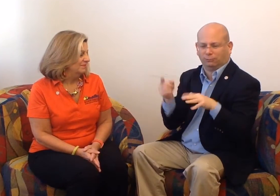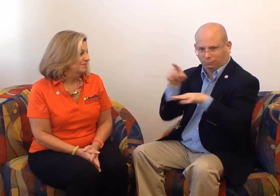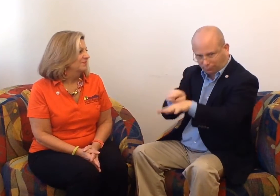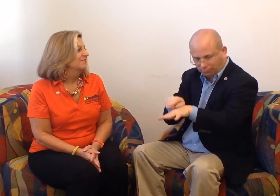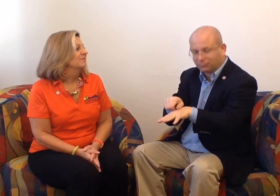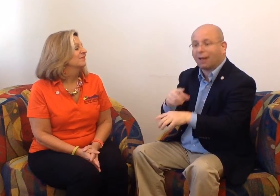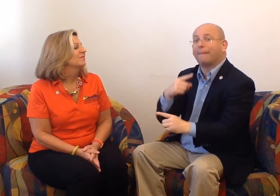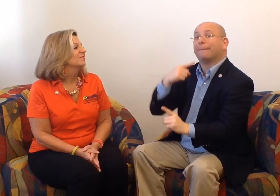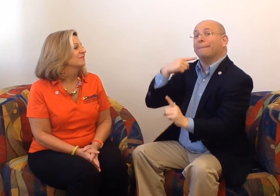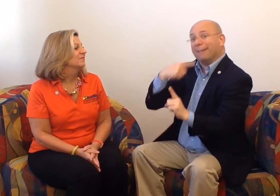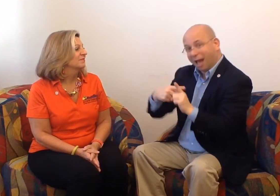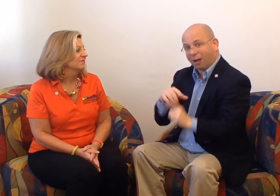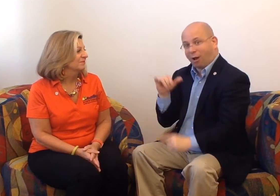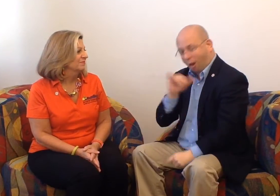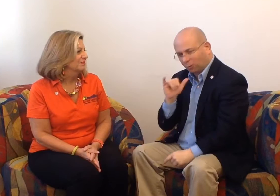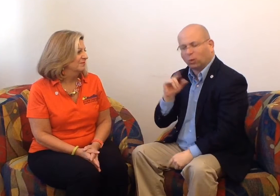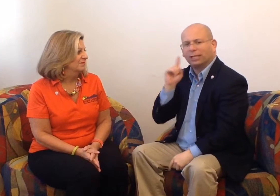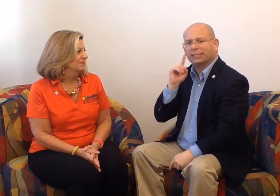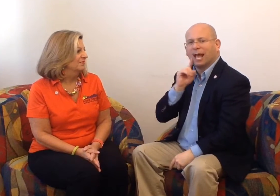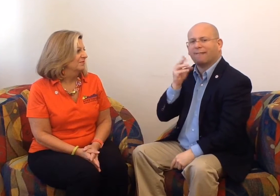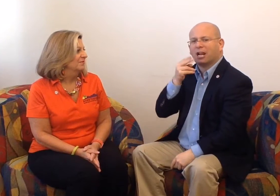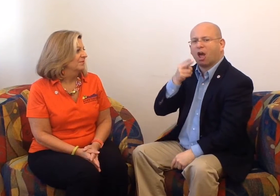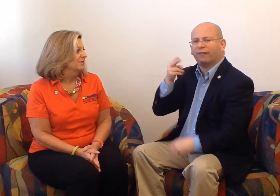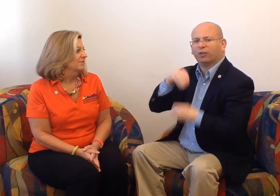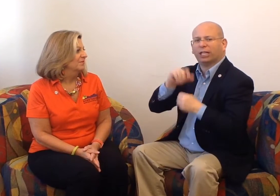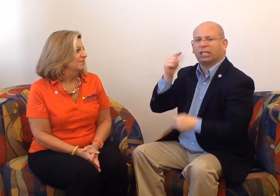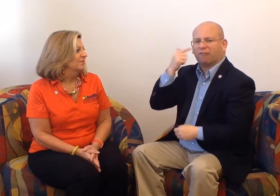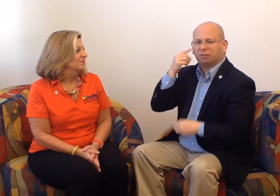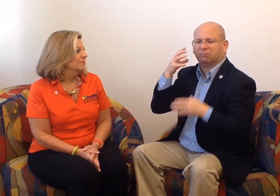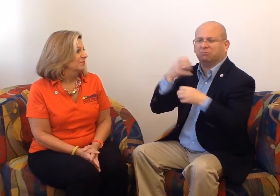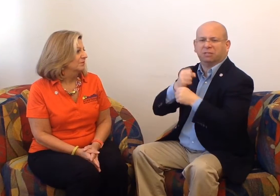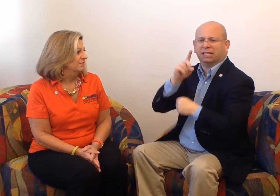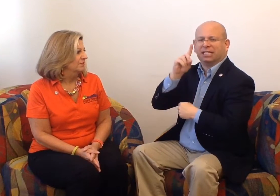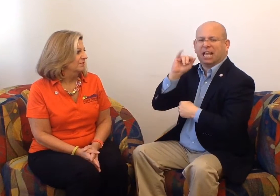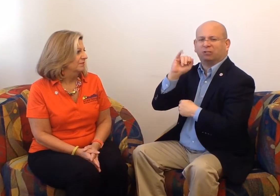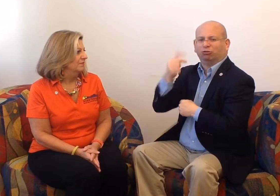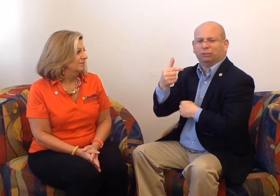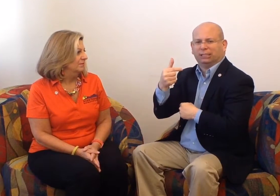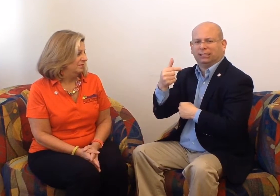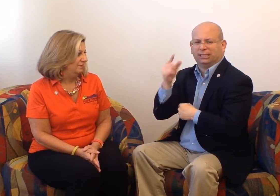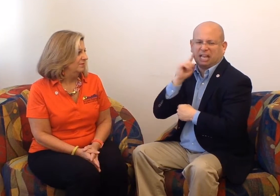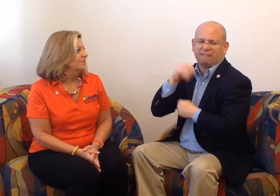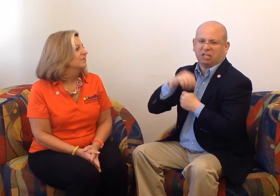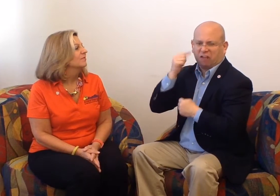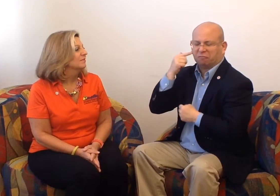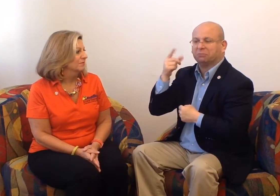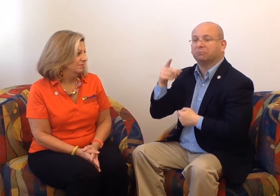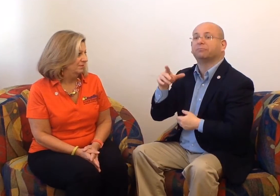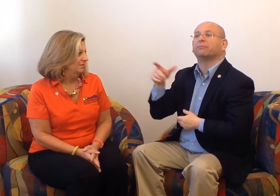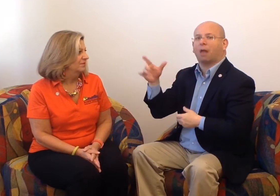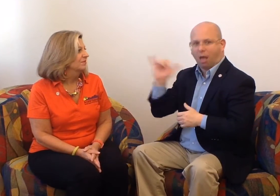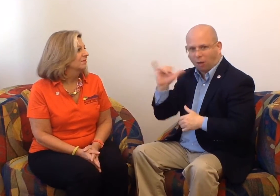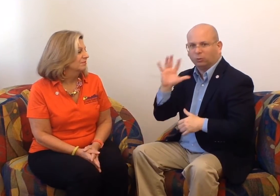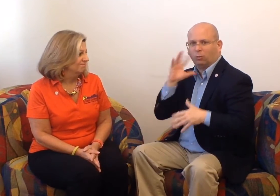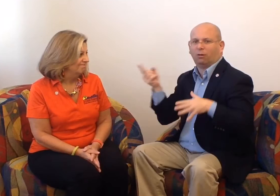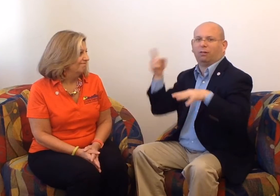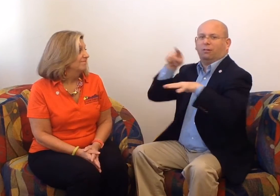together and learn from one another, as well as Deaf and Hard of Hearing in Government, DIG, will host their conferences in